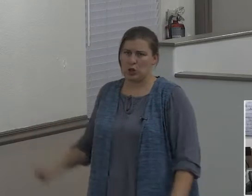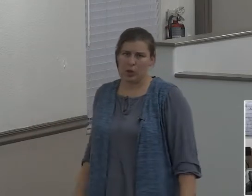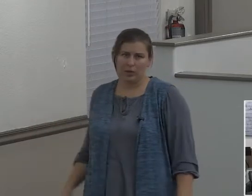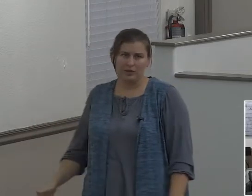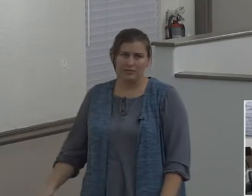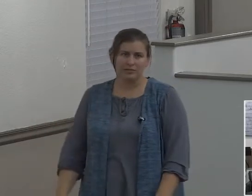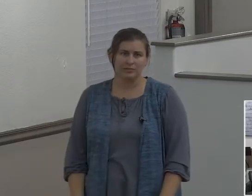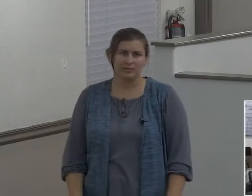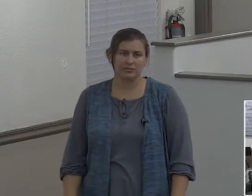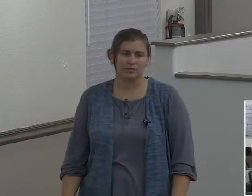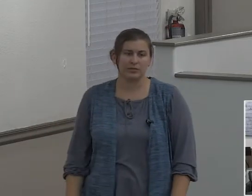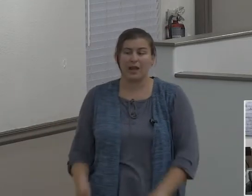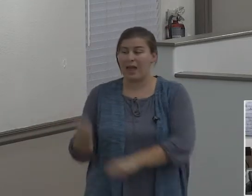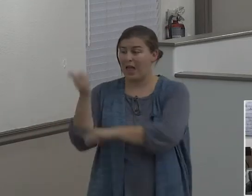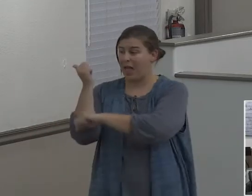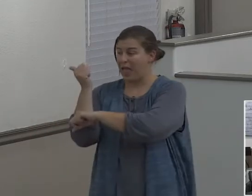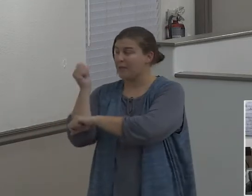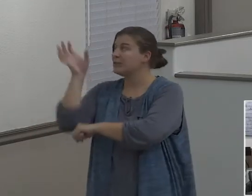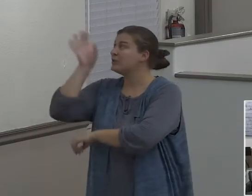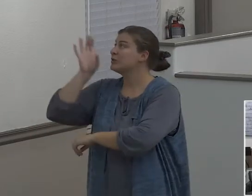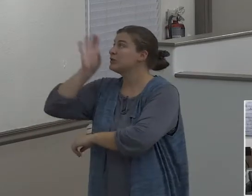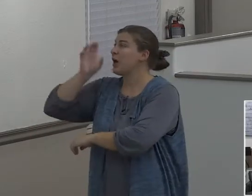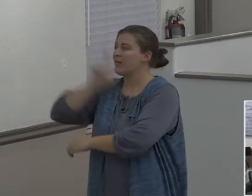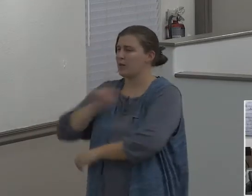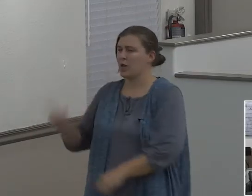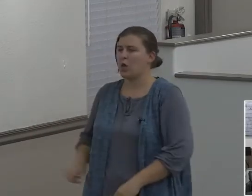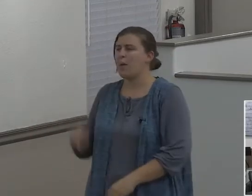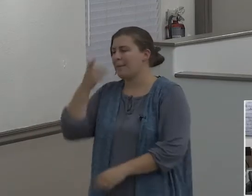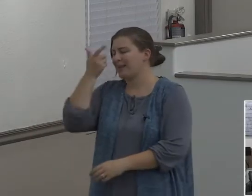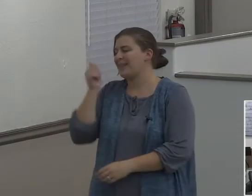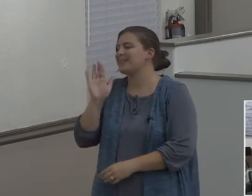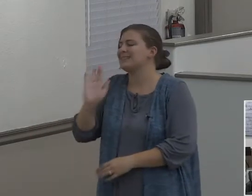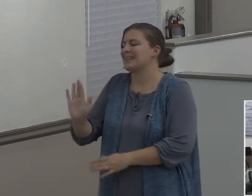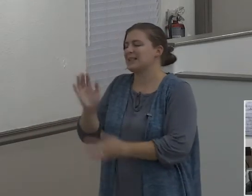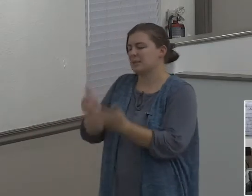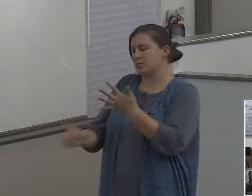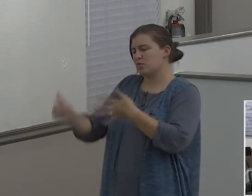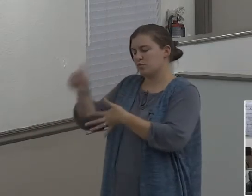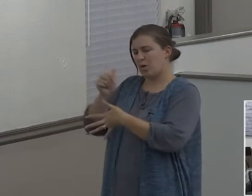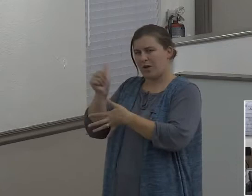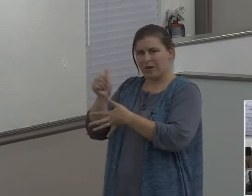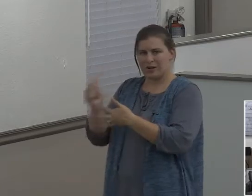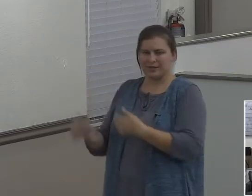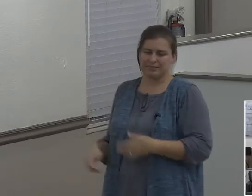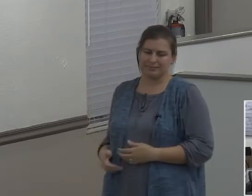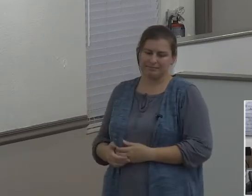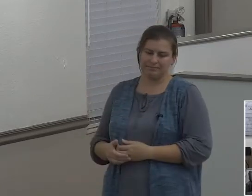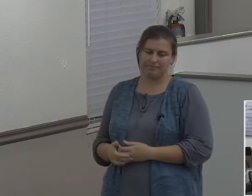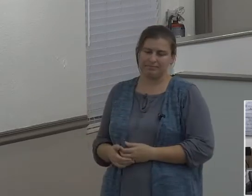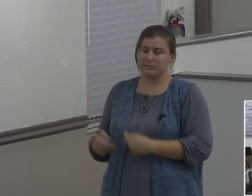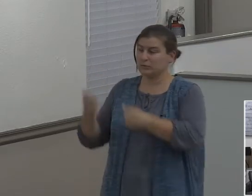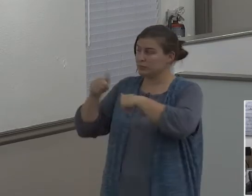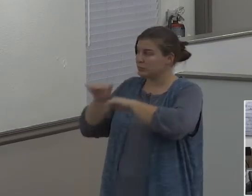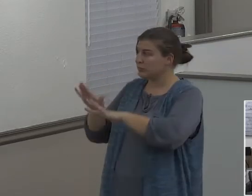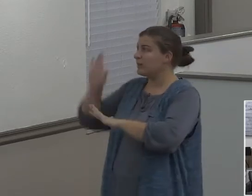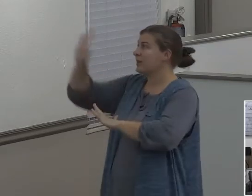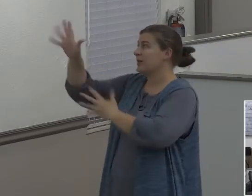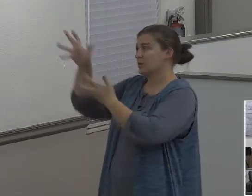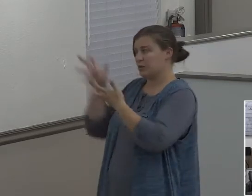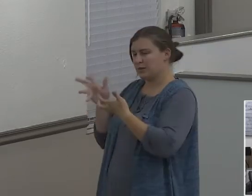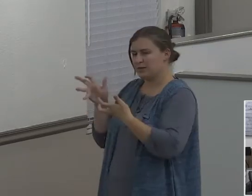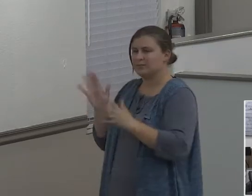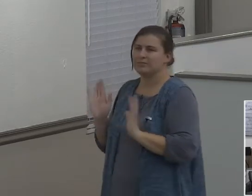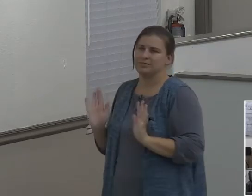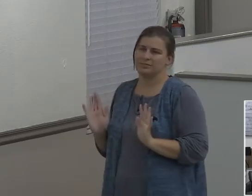Abraham sought the Lord because that was the priority in his life. Be subjected to God. Be yielded to the will of God for my life. That was the priority in life,